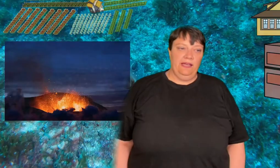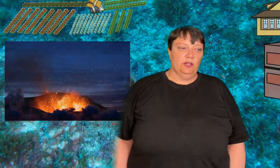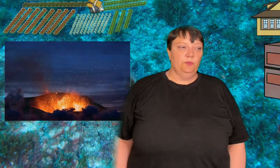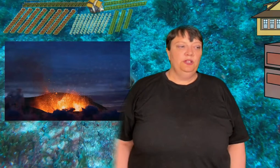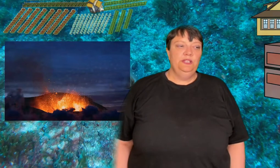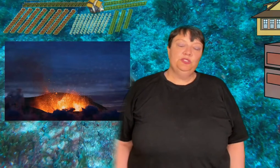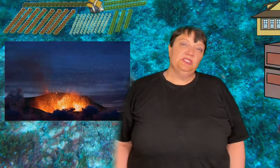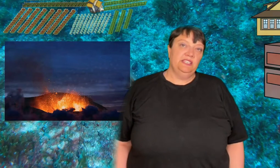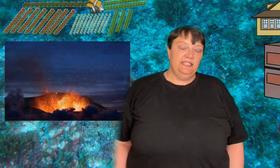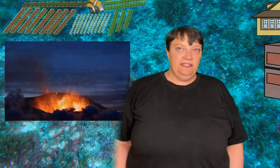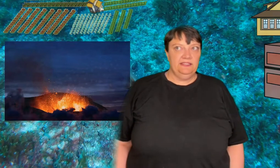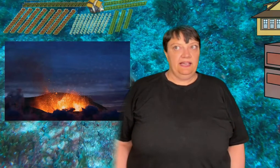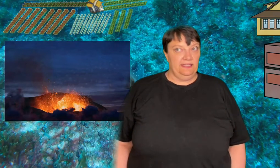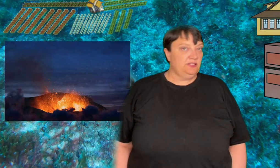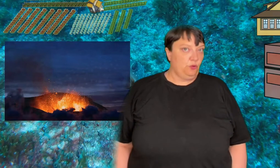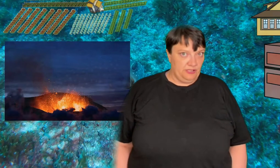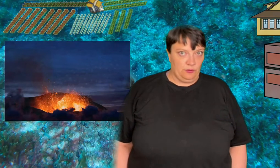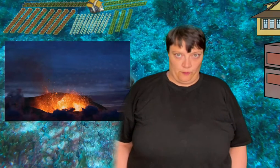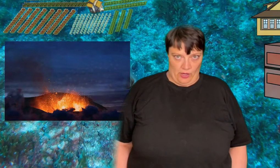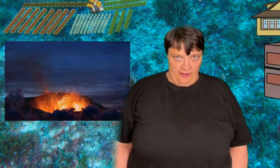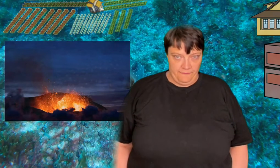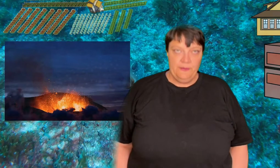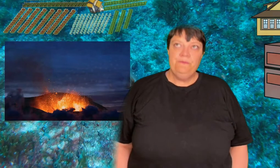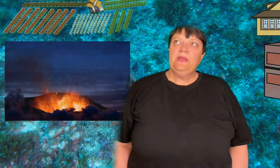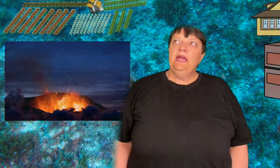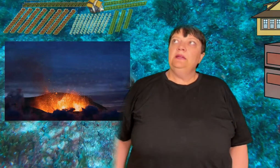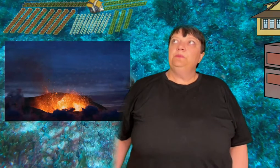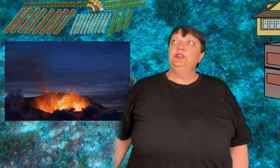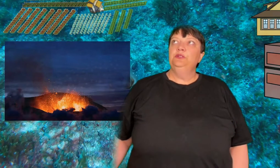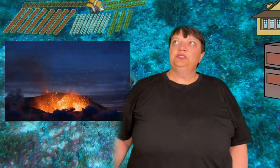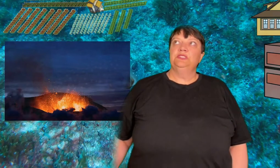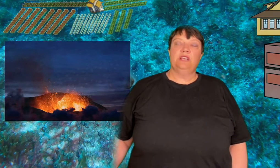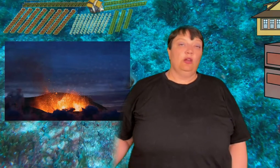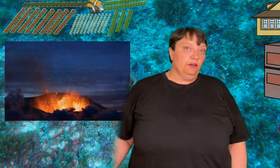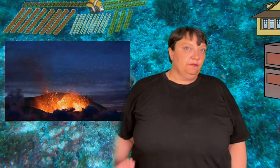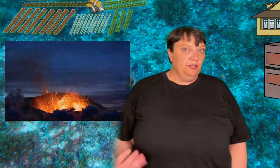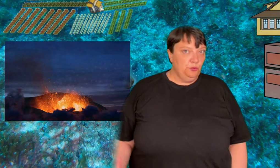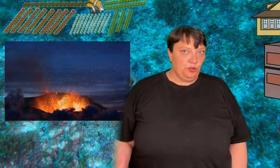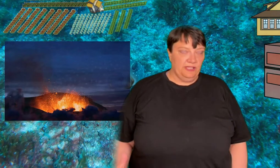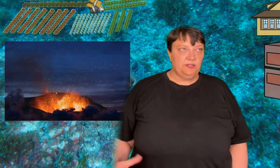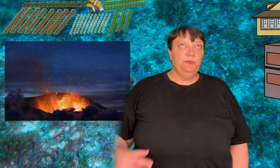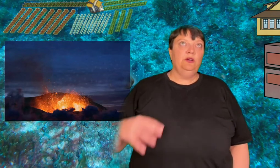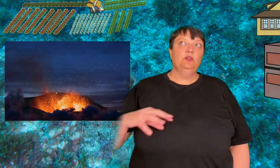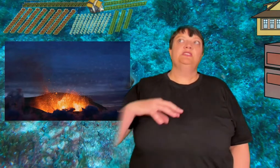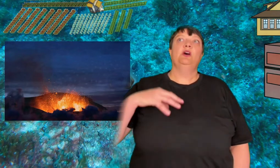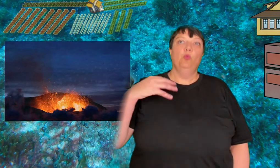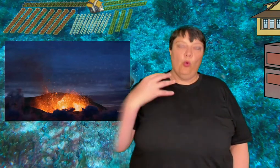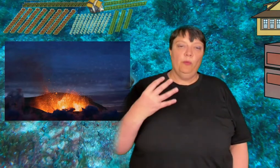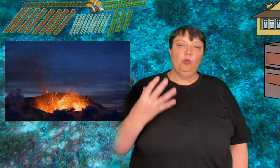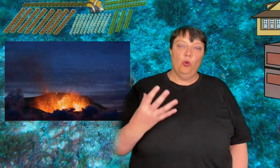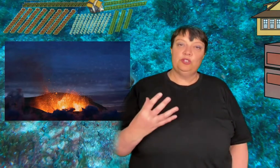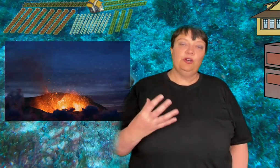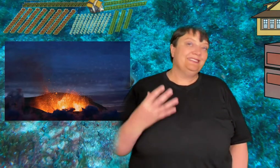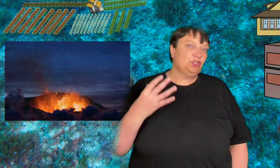volcano produces heat that is critical for life. It produces a lot of nutrients because the